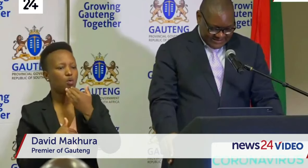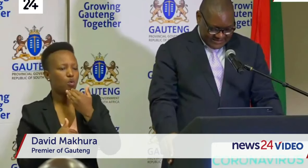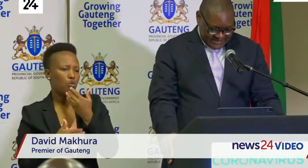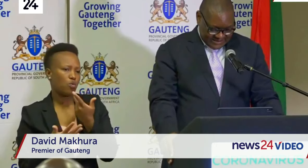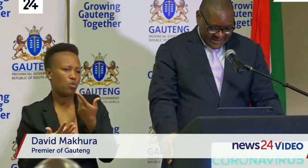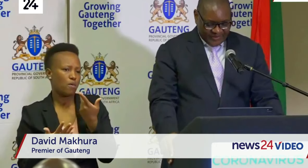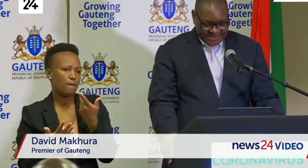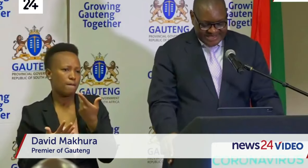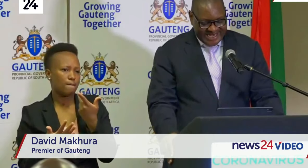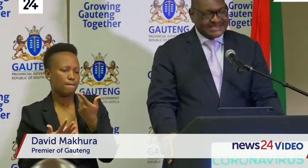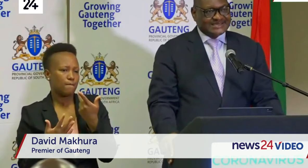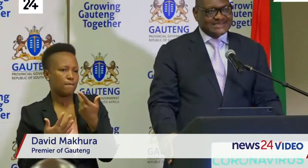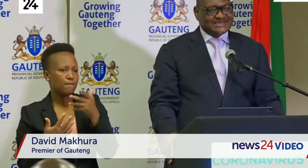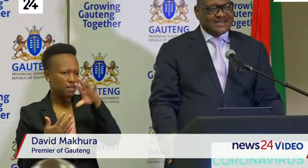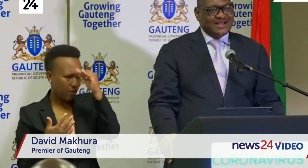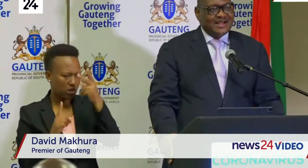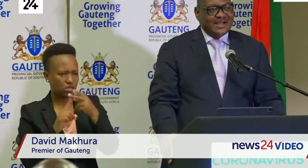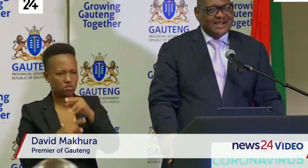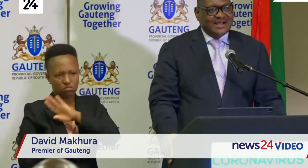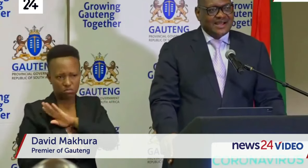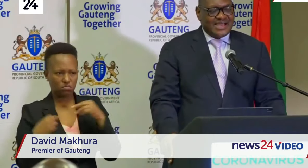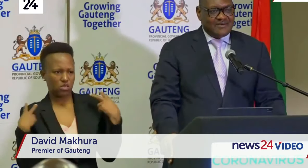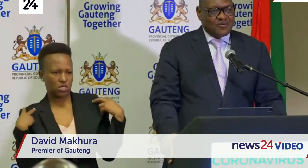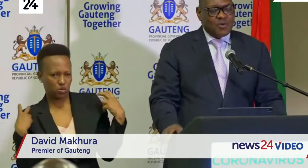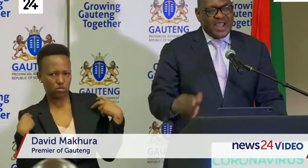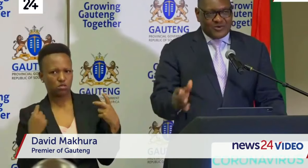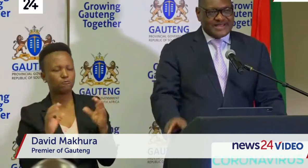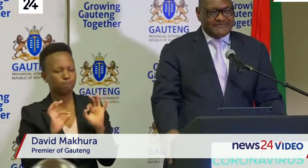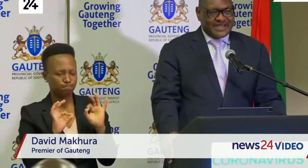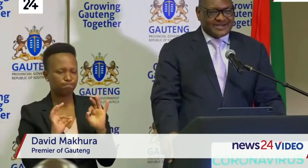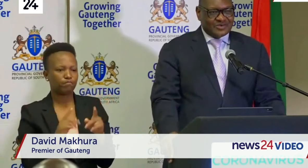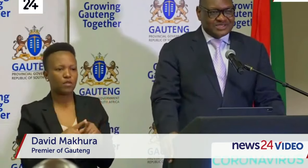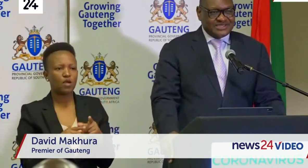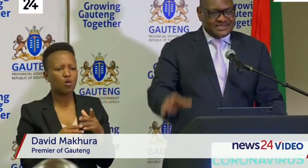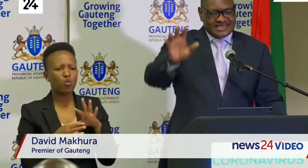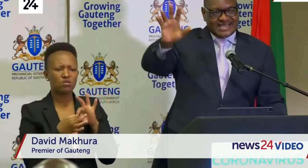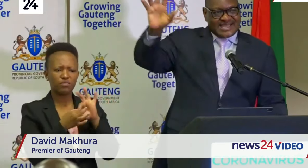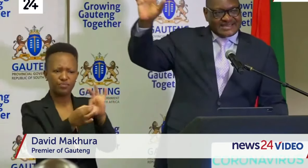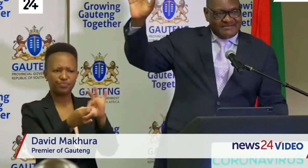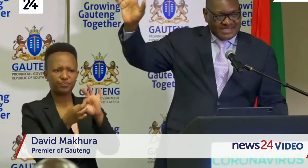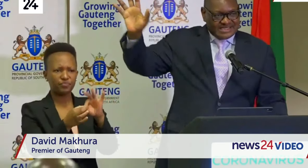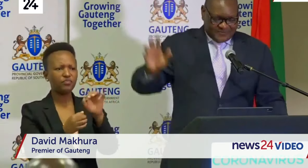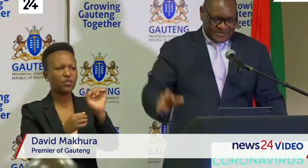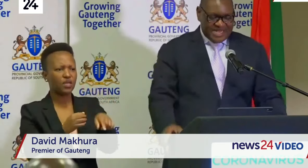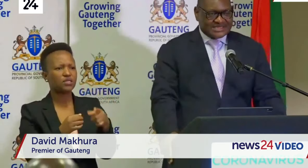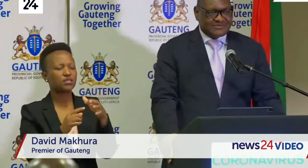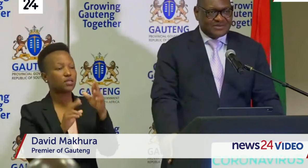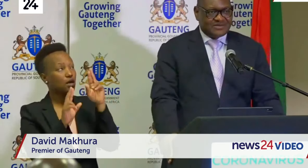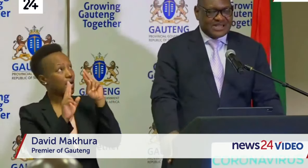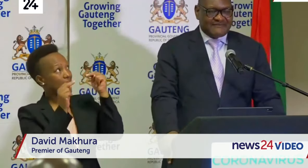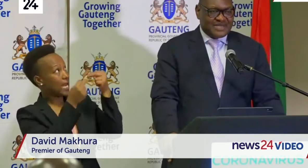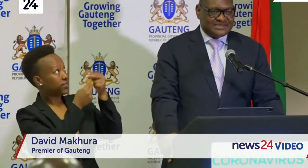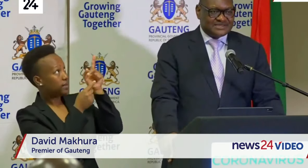security agencies. We work with them very closely, yes they get the message from national